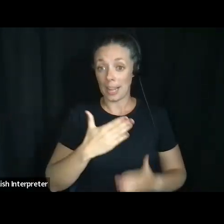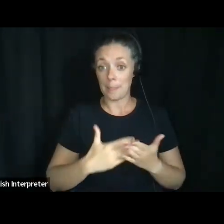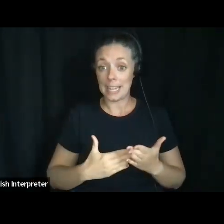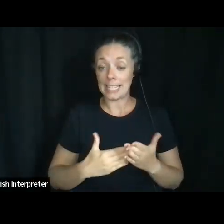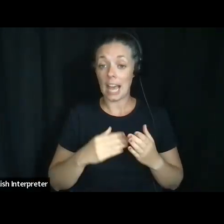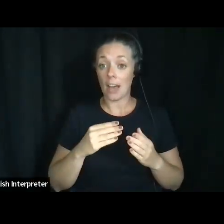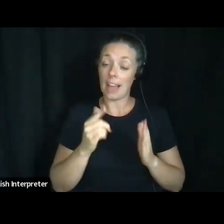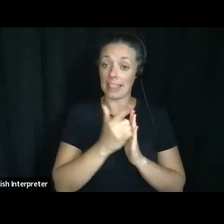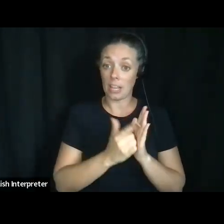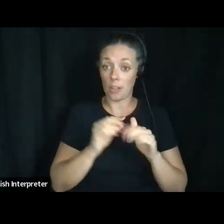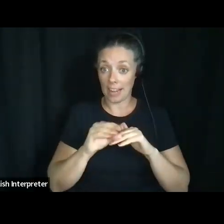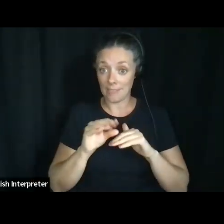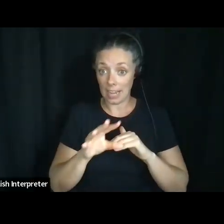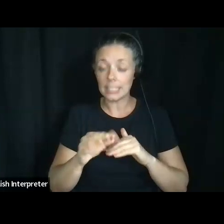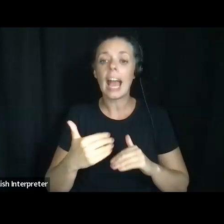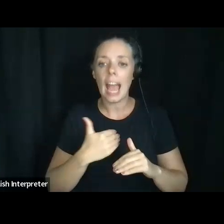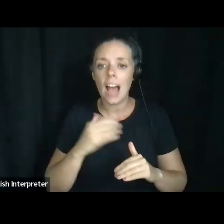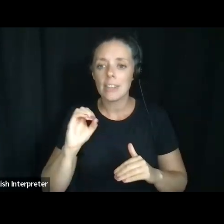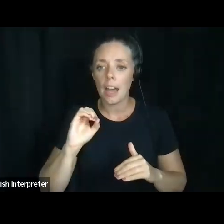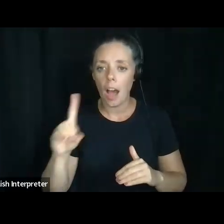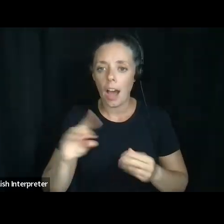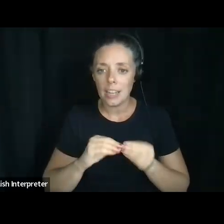guys. Have an odd number of children.